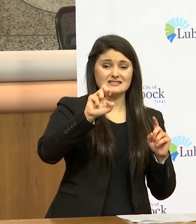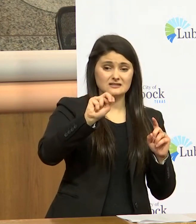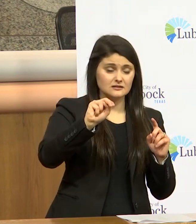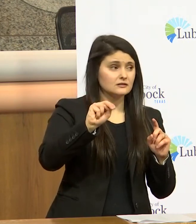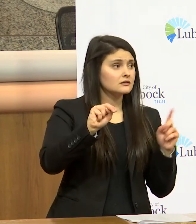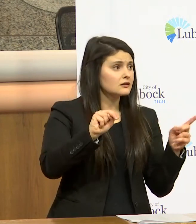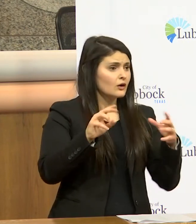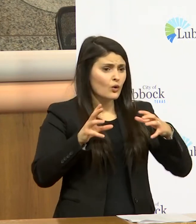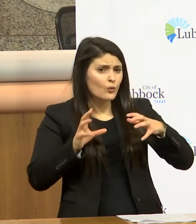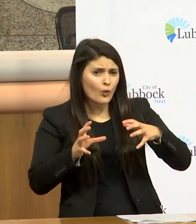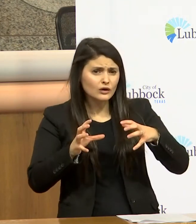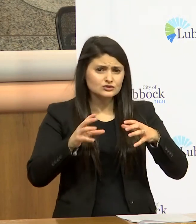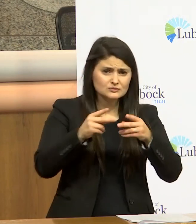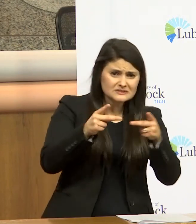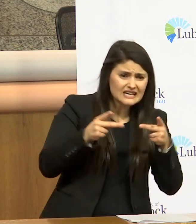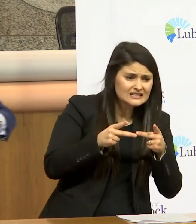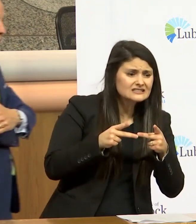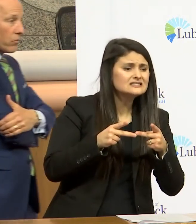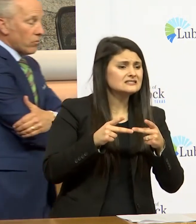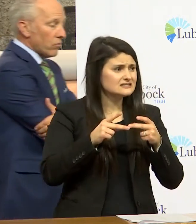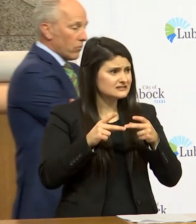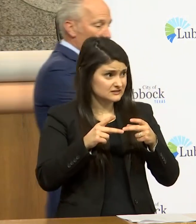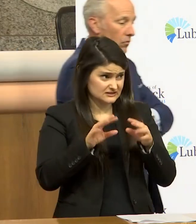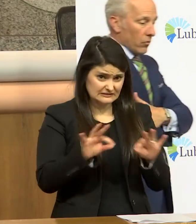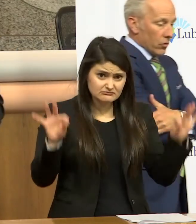laundromats washaterias are those considered essential